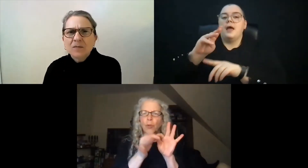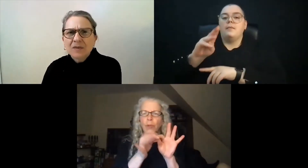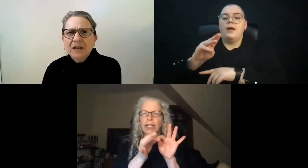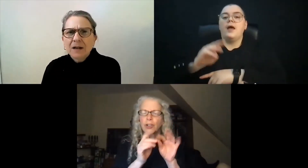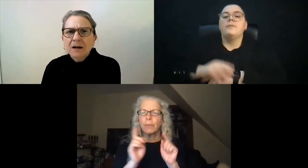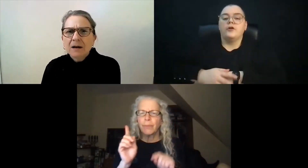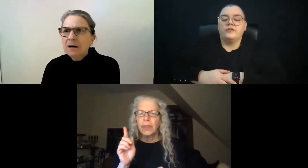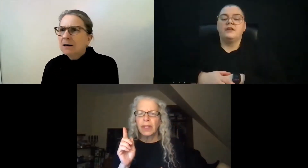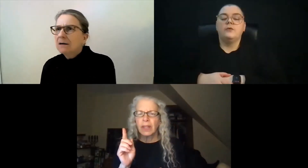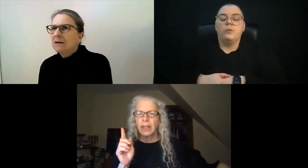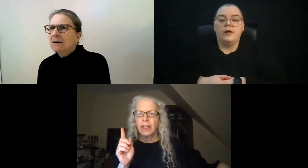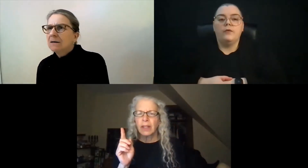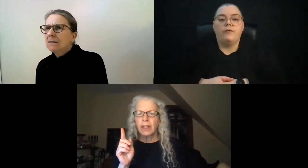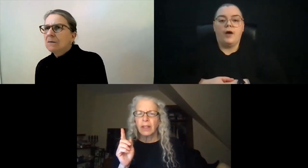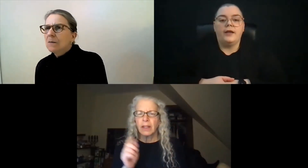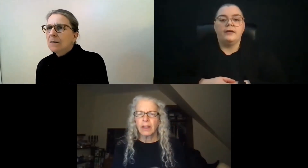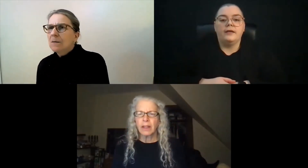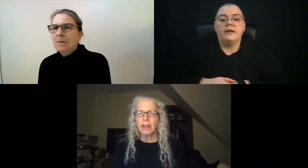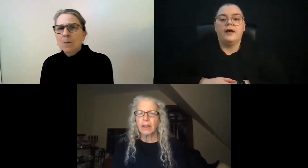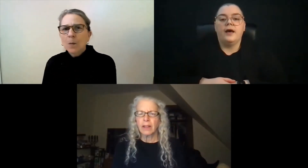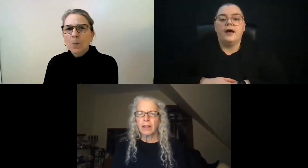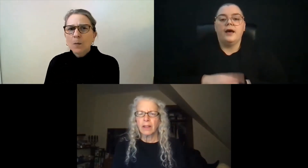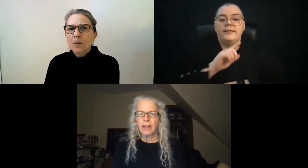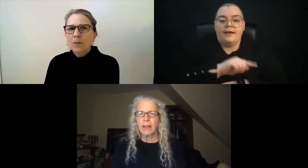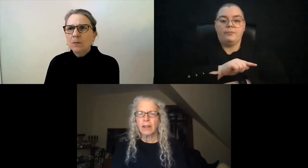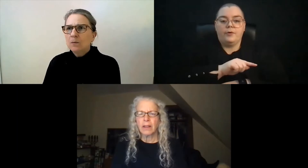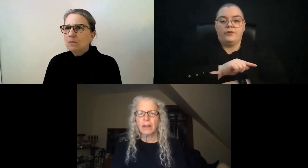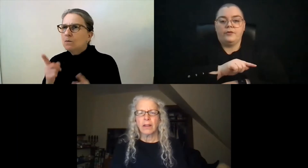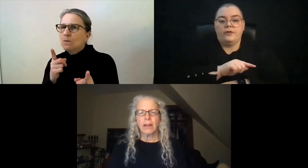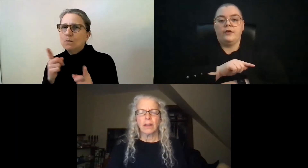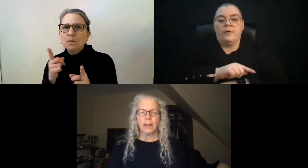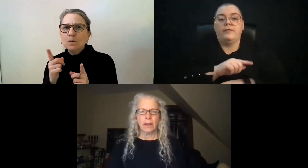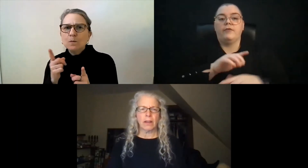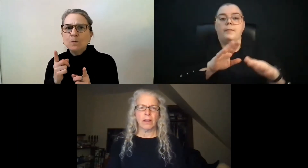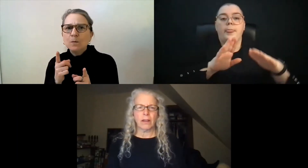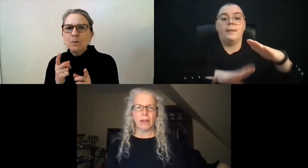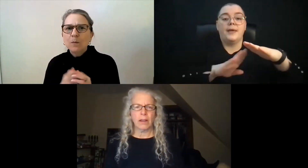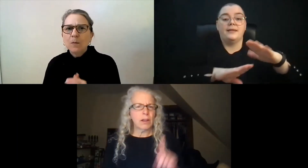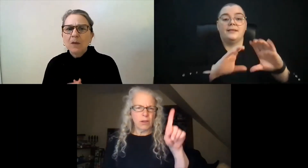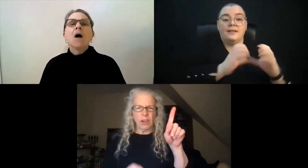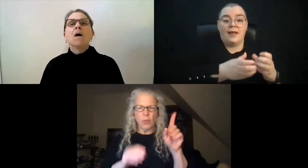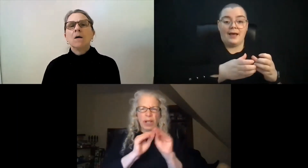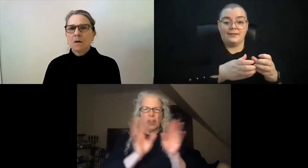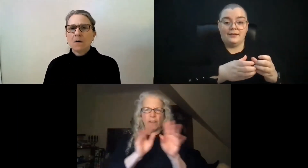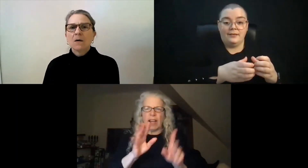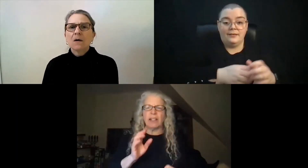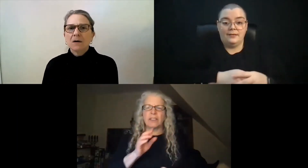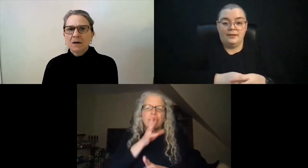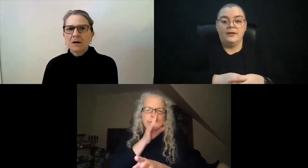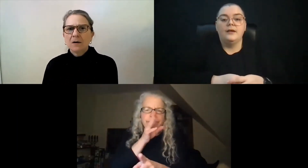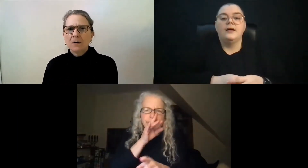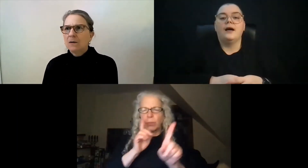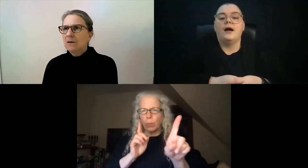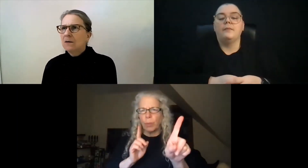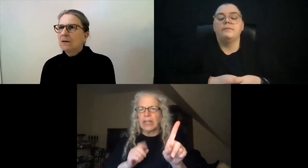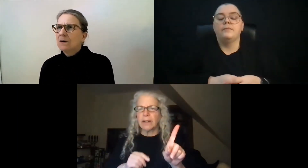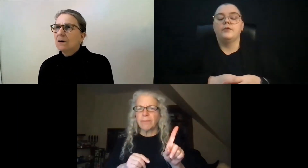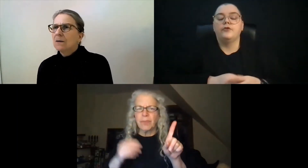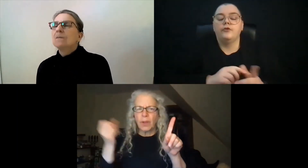MRC will fund a deaf person going from the basic classes to